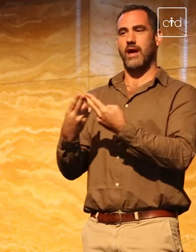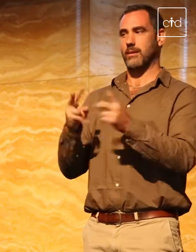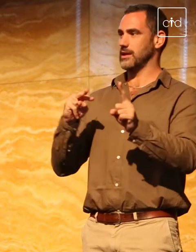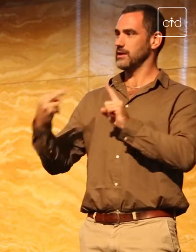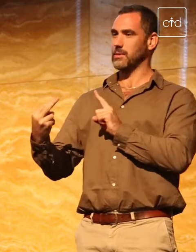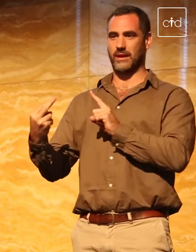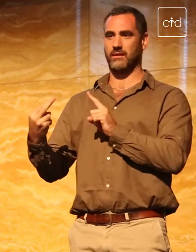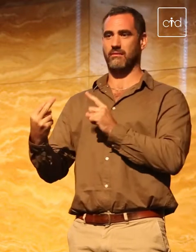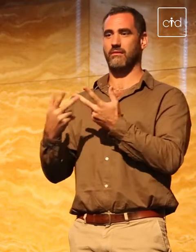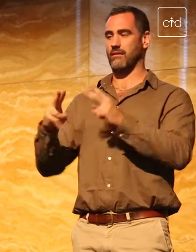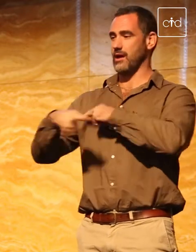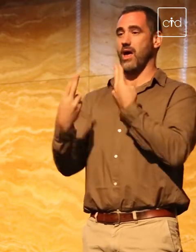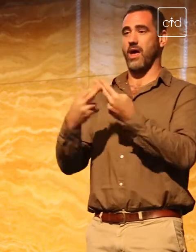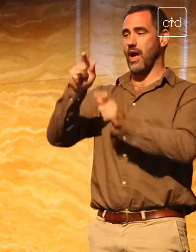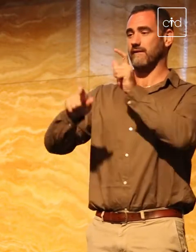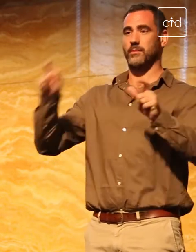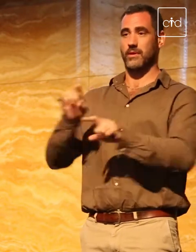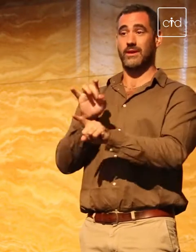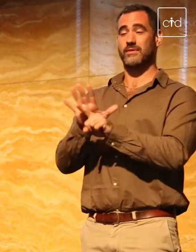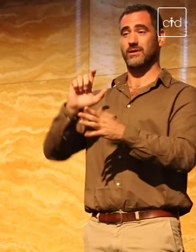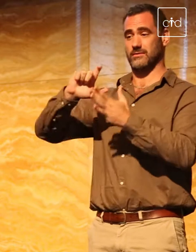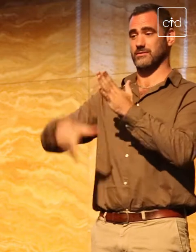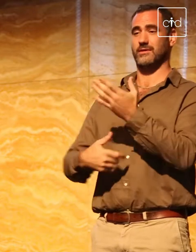family members who have disabilities.